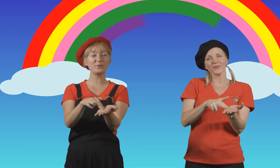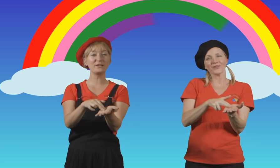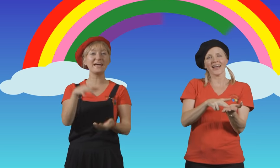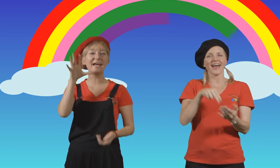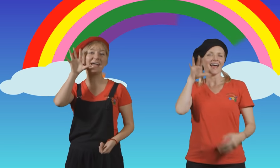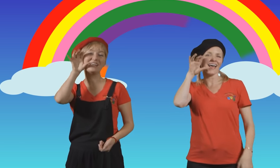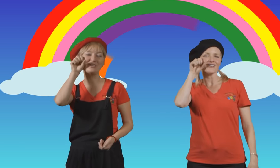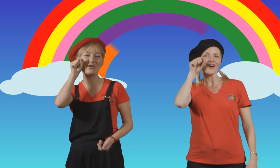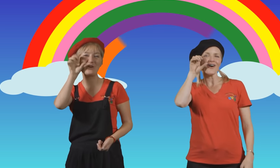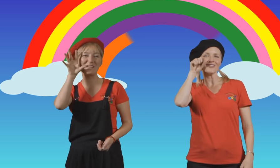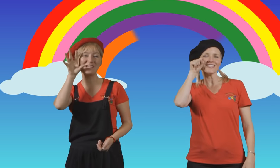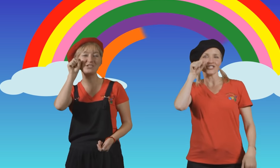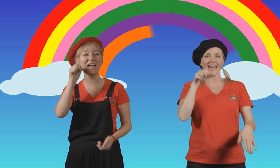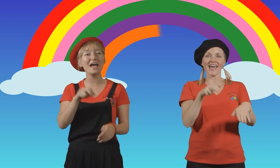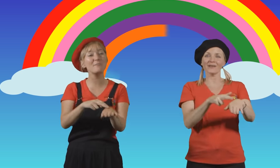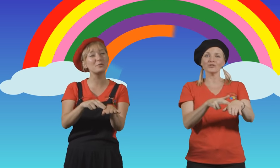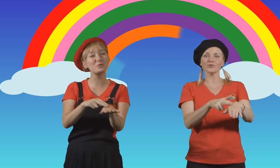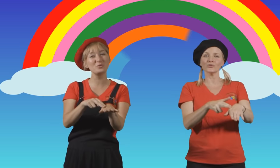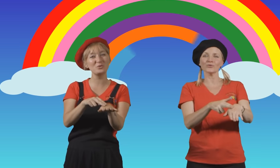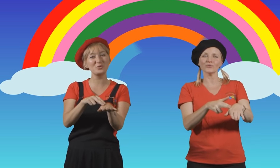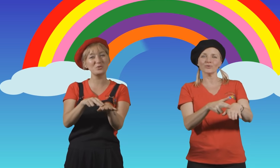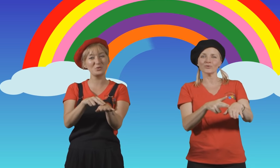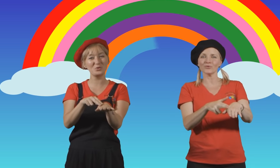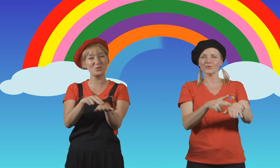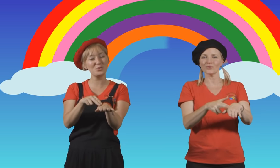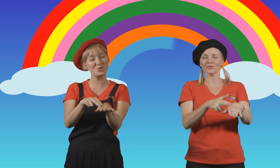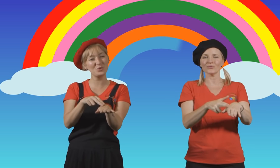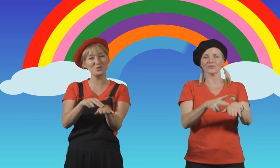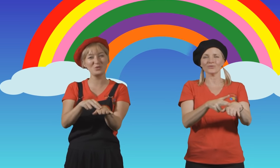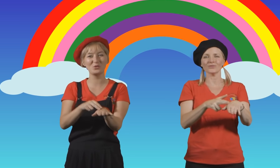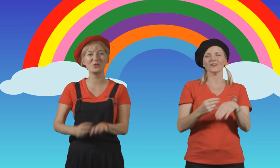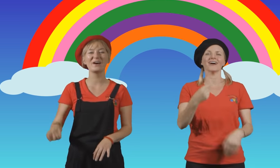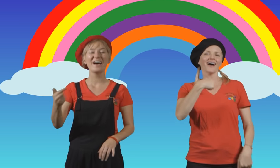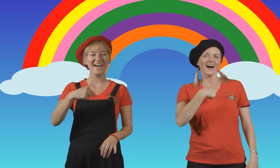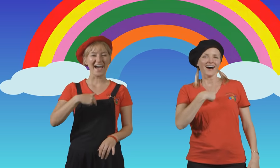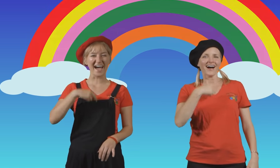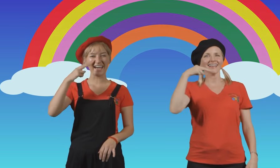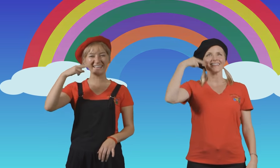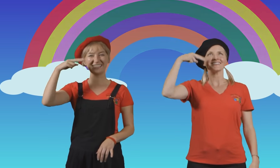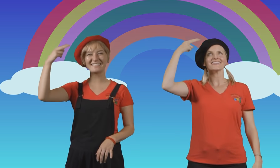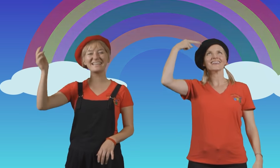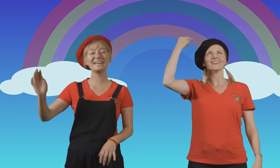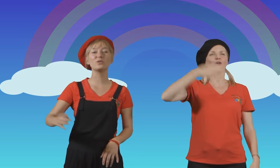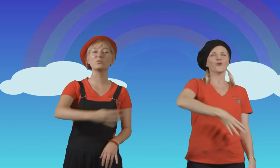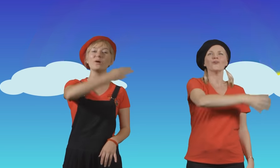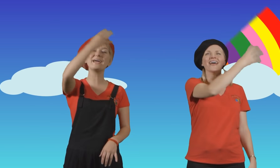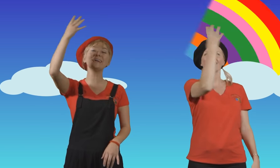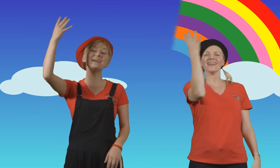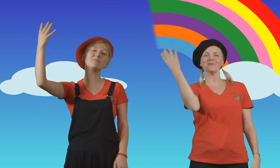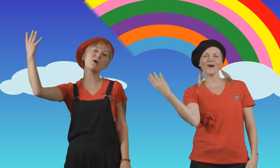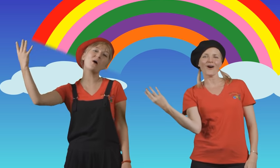and orange and blue, I can sing a rainbow,